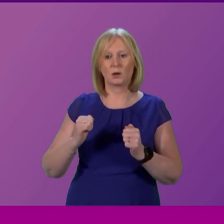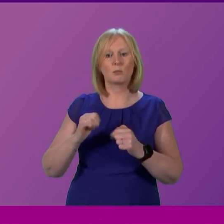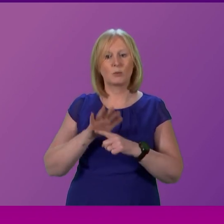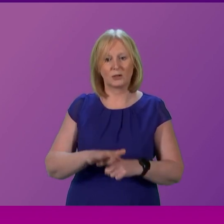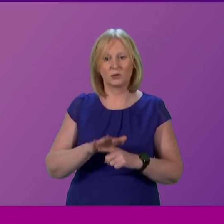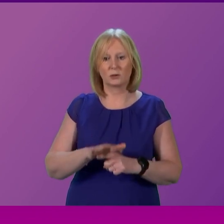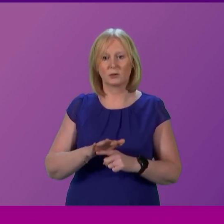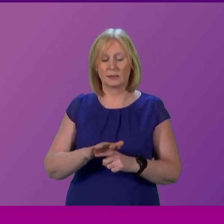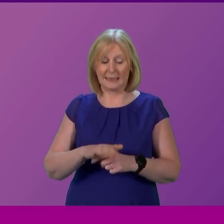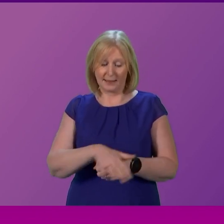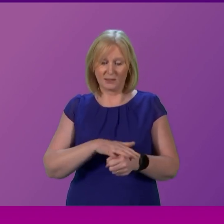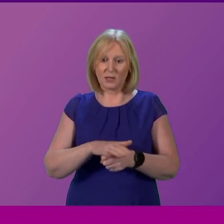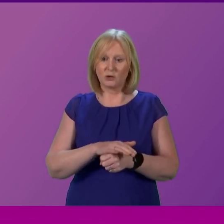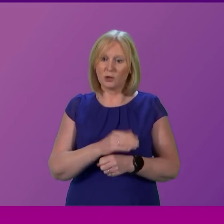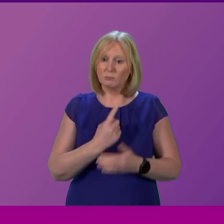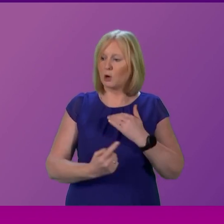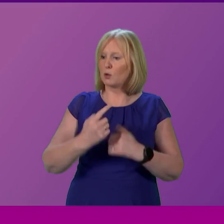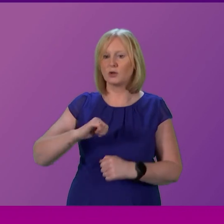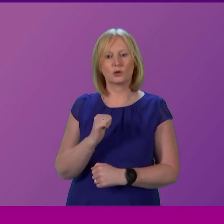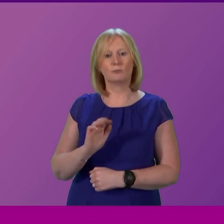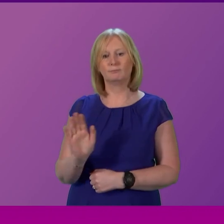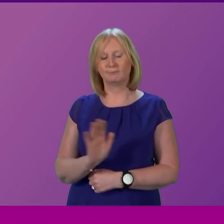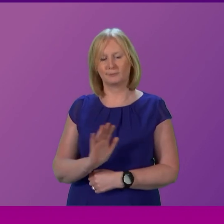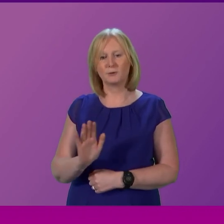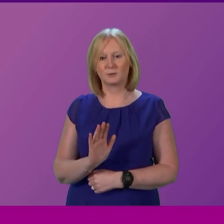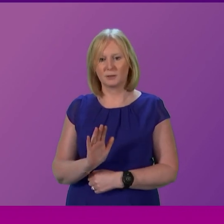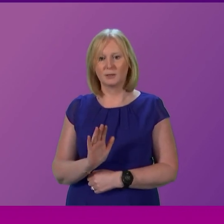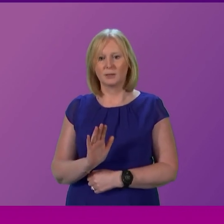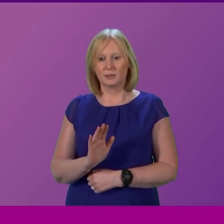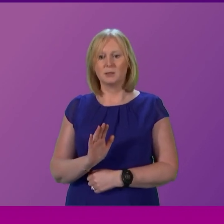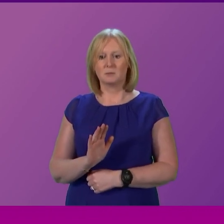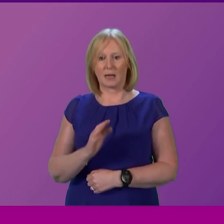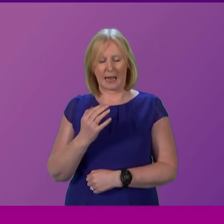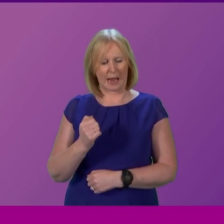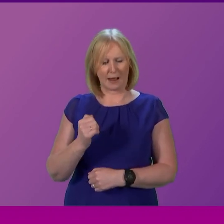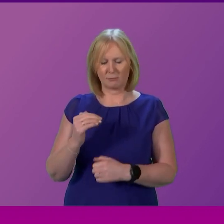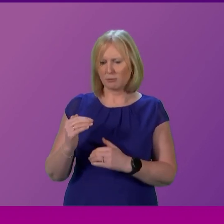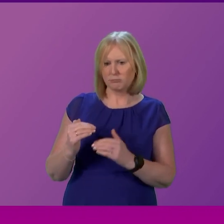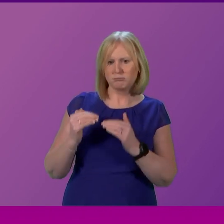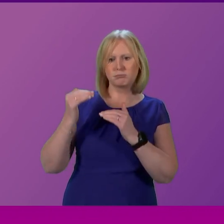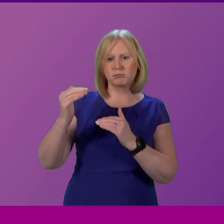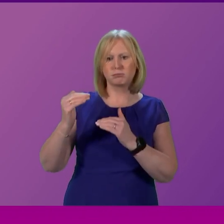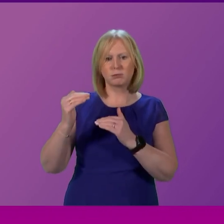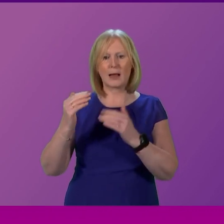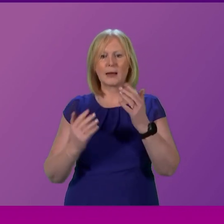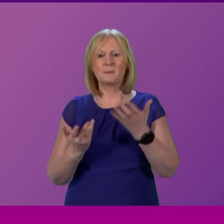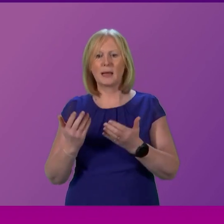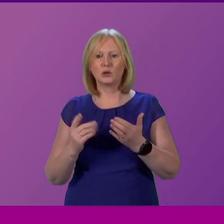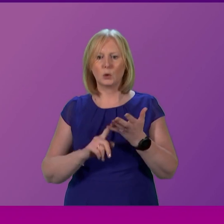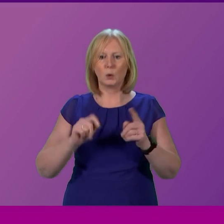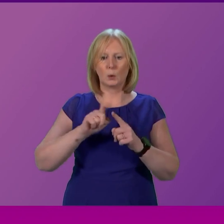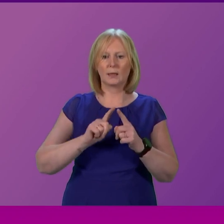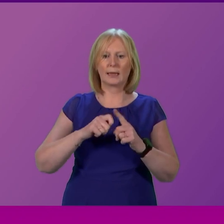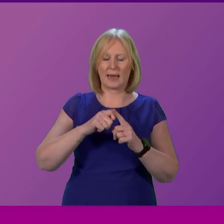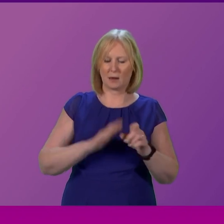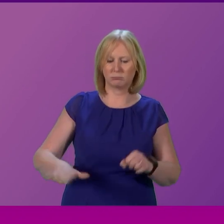is, of course, not unique to Scotland. Indeed, Scotland's A&E services continue to outperform those in other parts of the UK and they have done for the